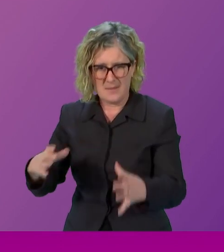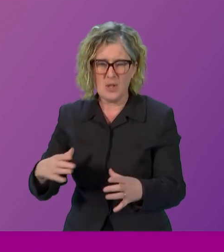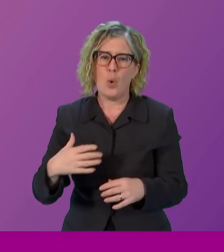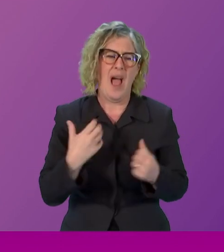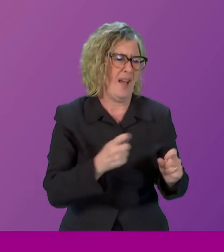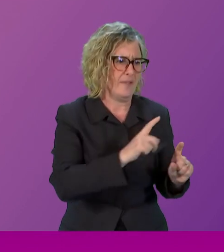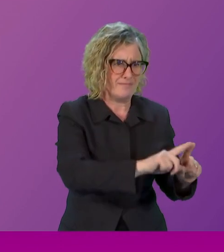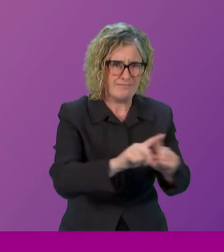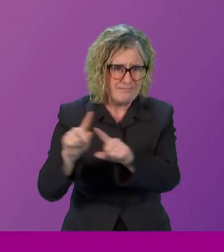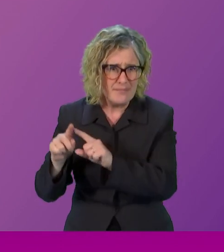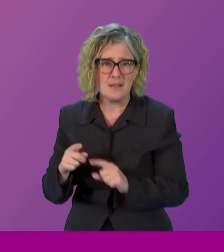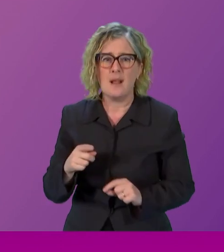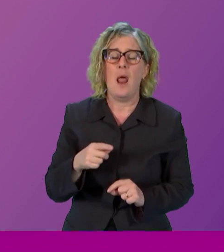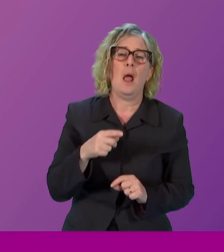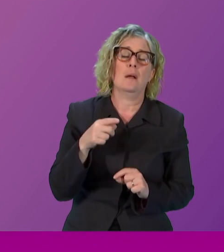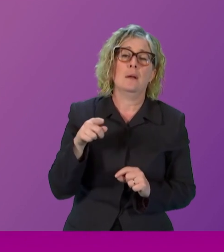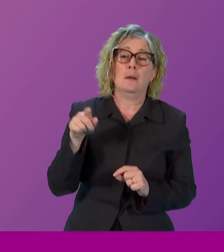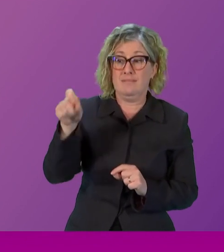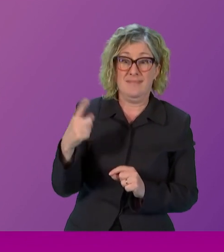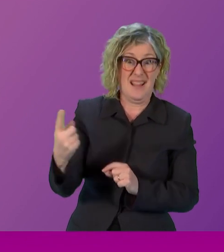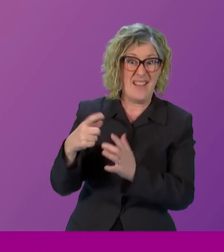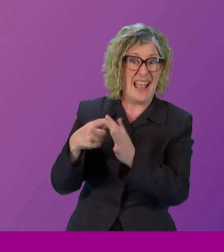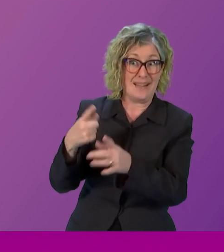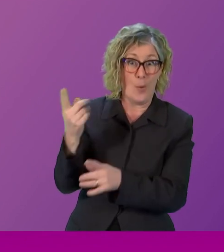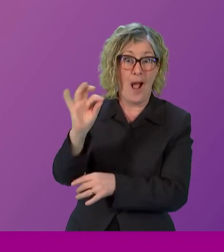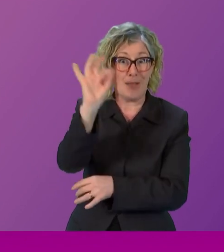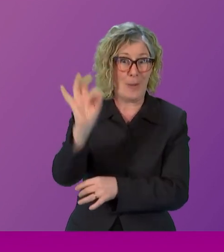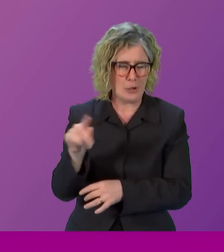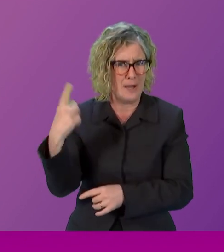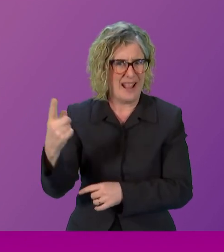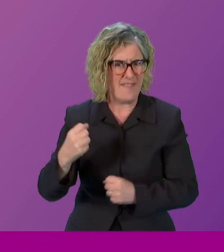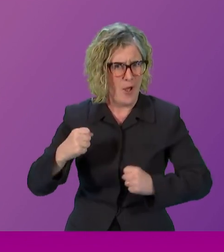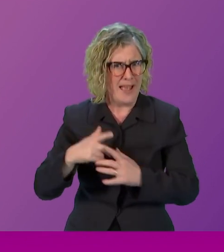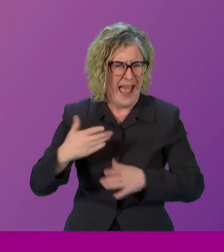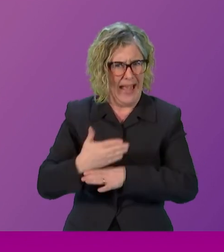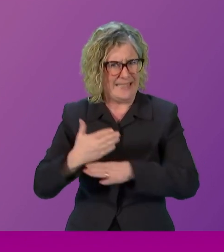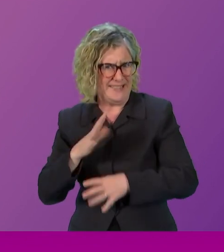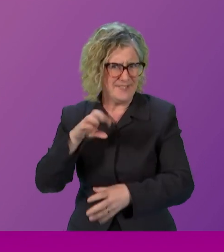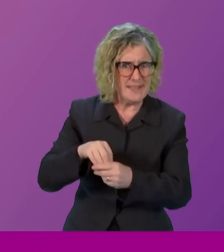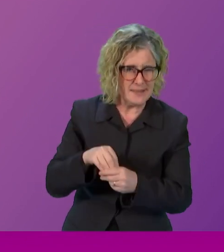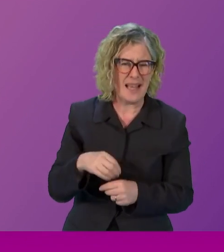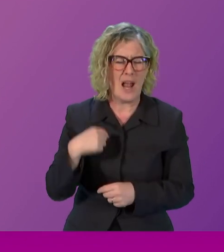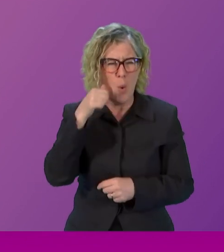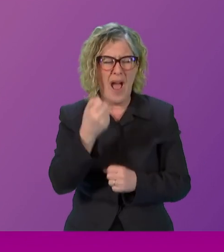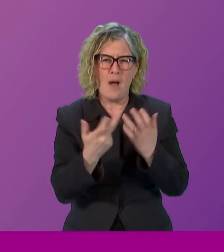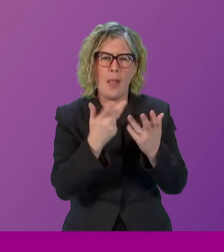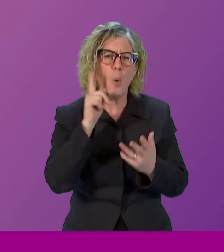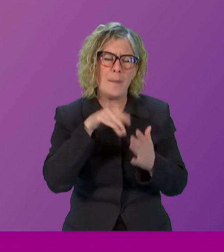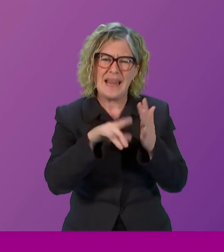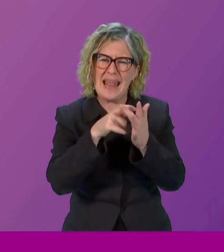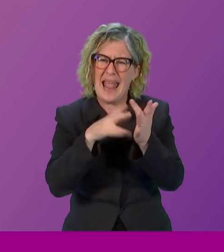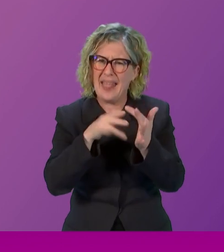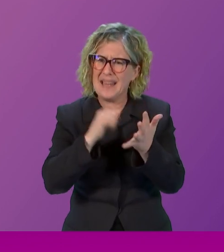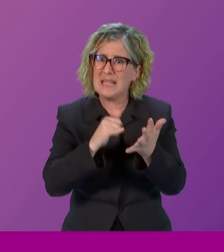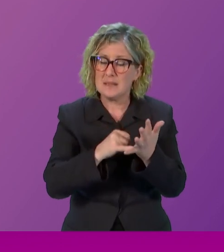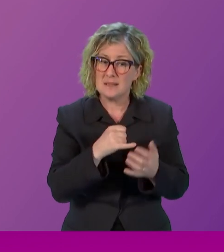sure women's issues are heard. And there's a lot of women indeed in Caithness who have been badly let down because of women's